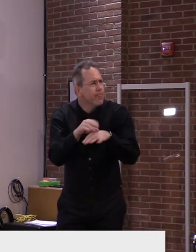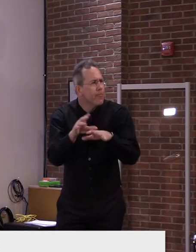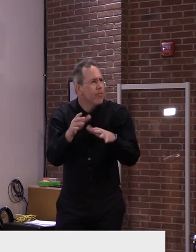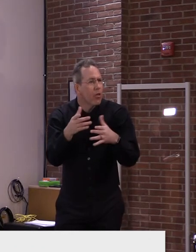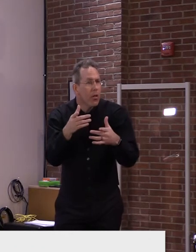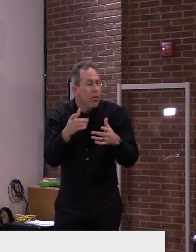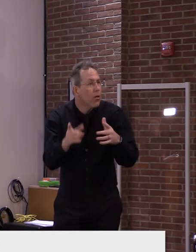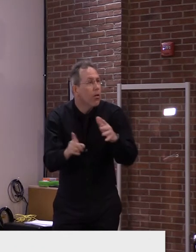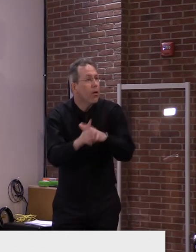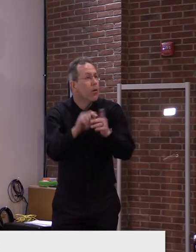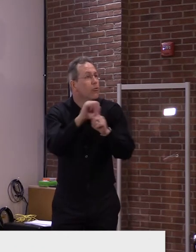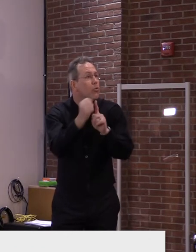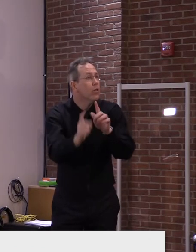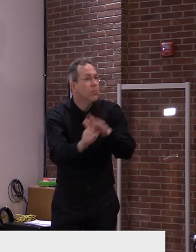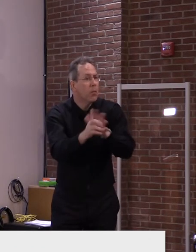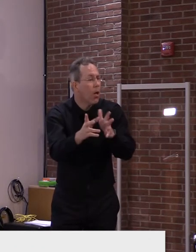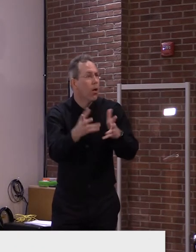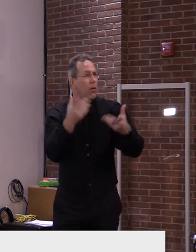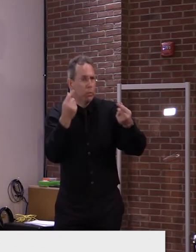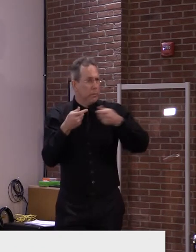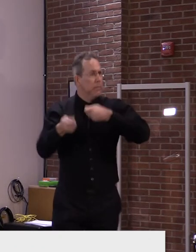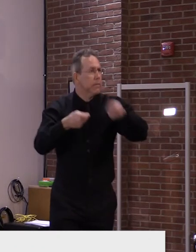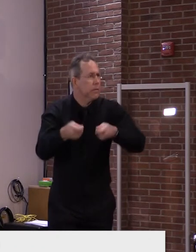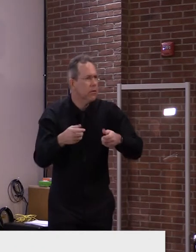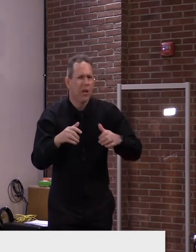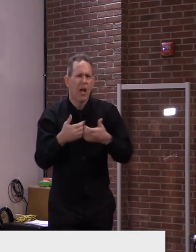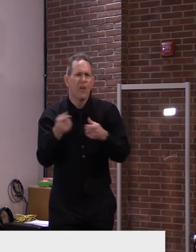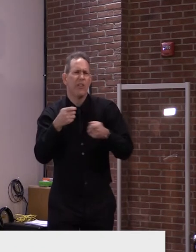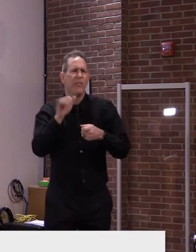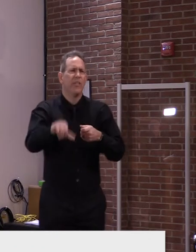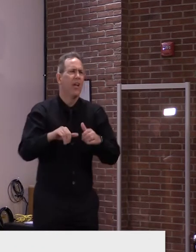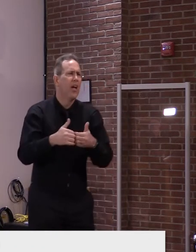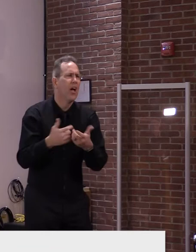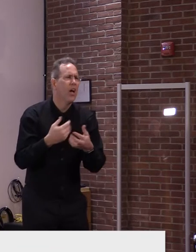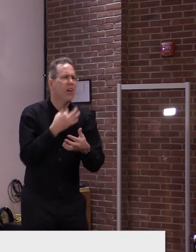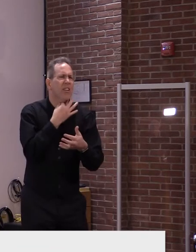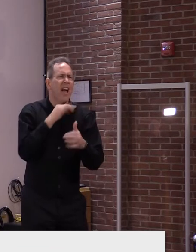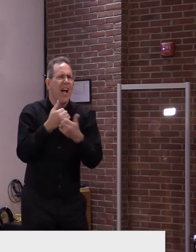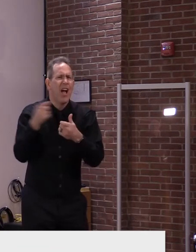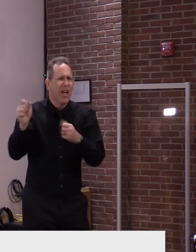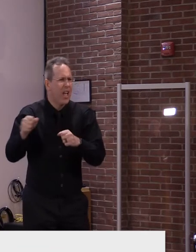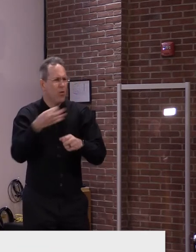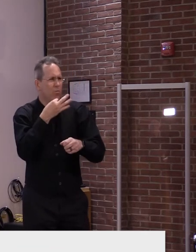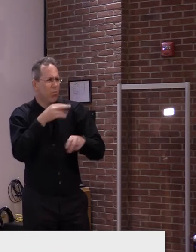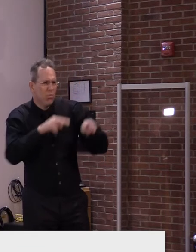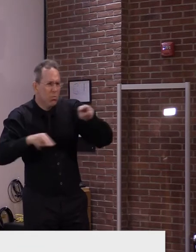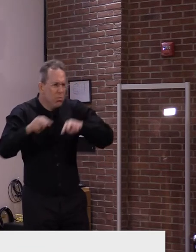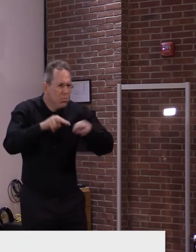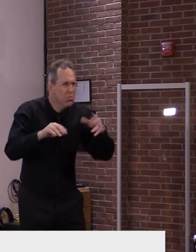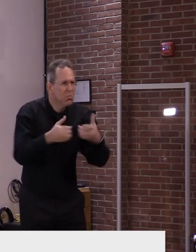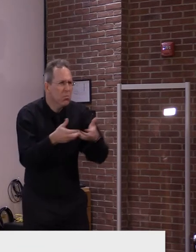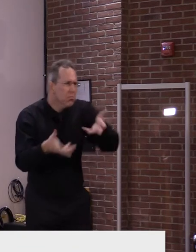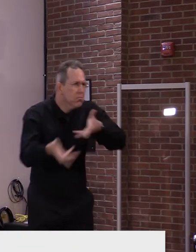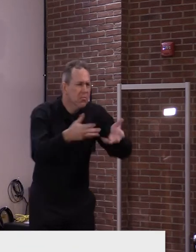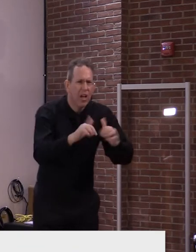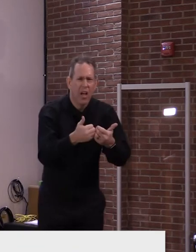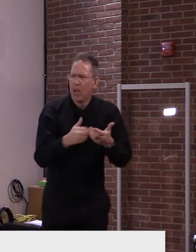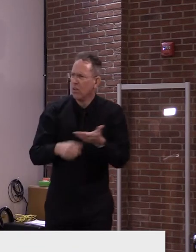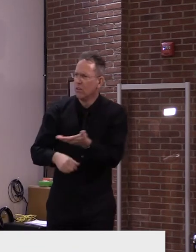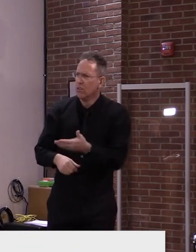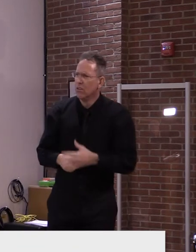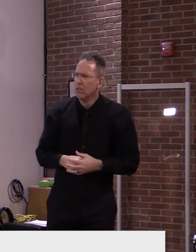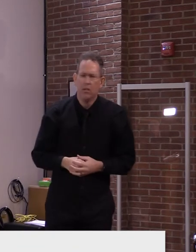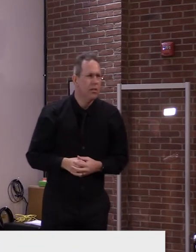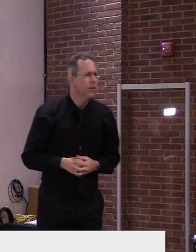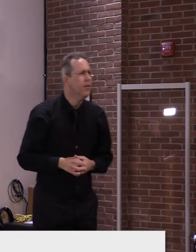gets to, you know, have a pretty broad, um, leeway with what they choose to have as their policy? There are two ways that